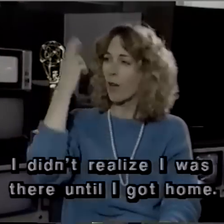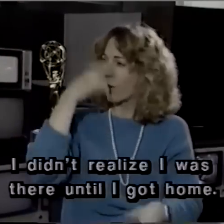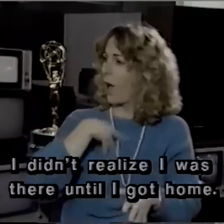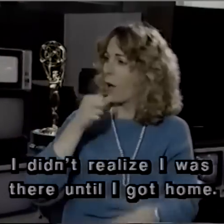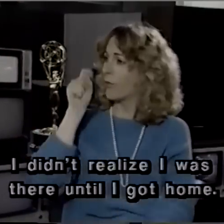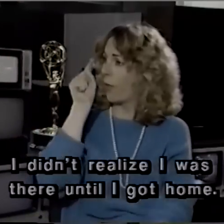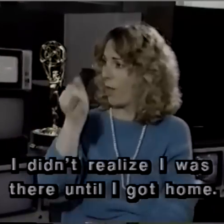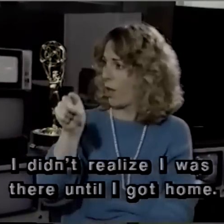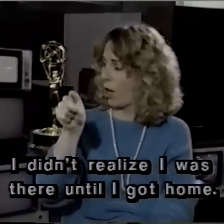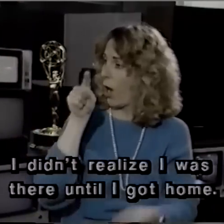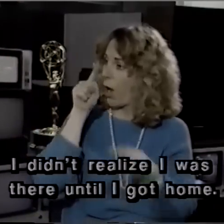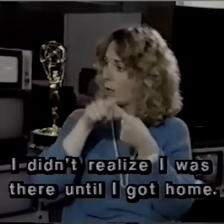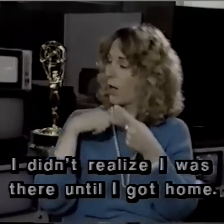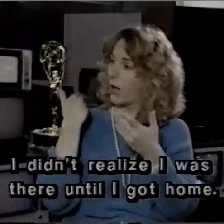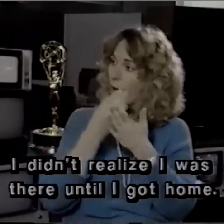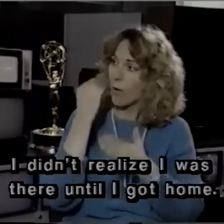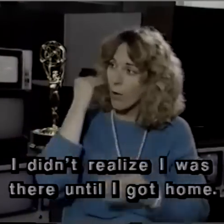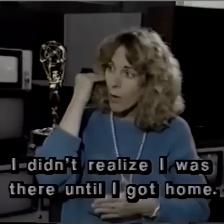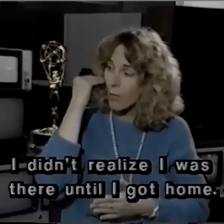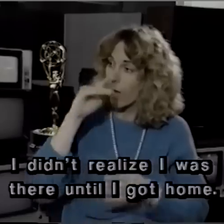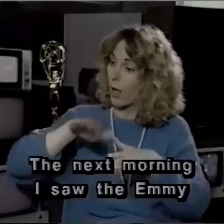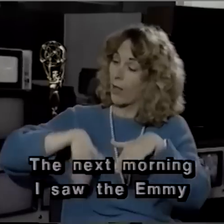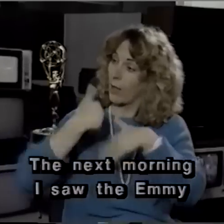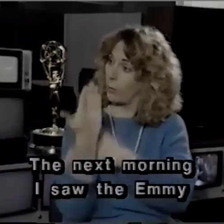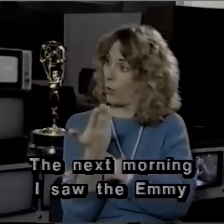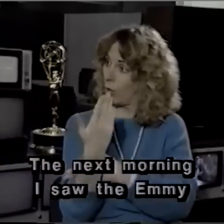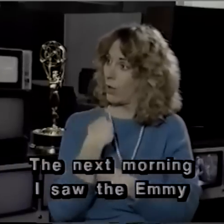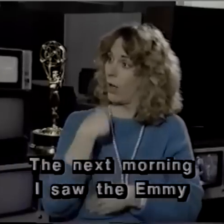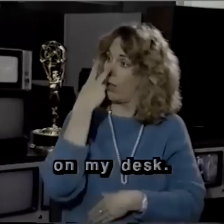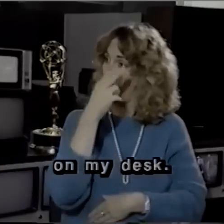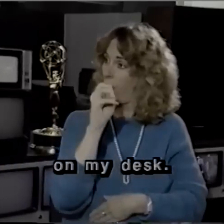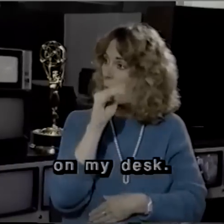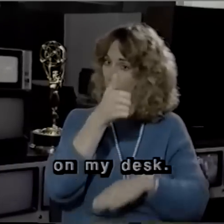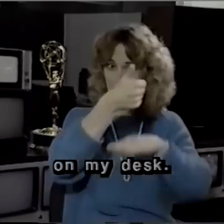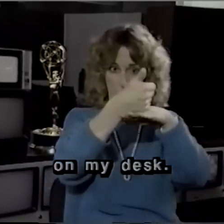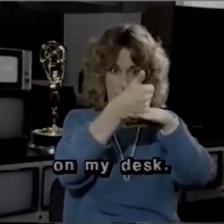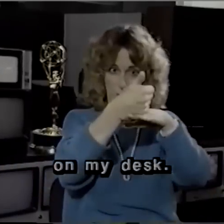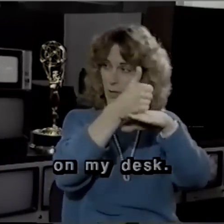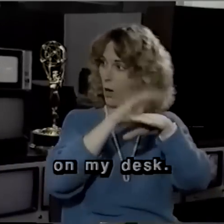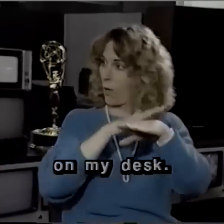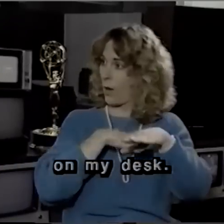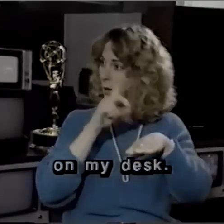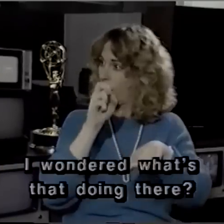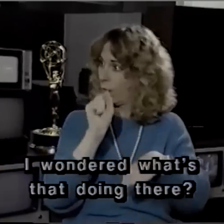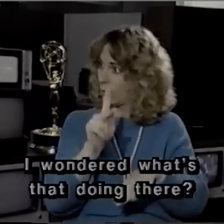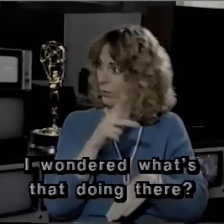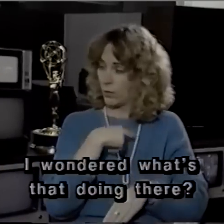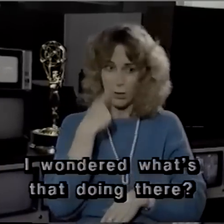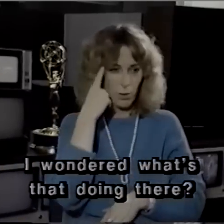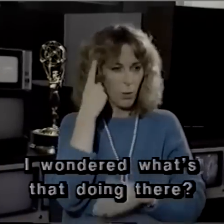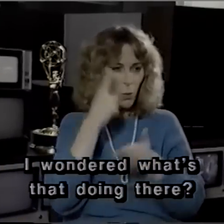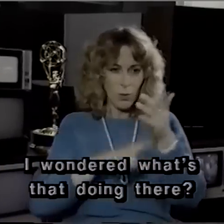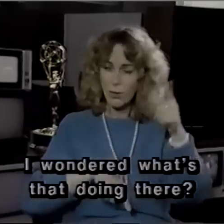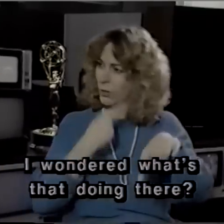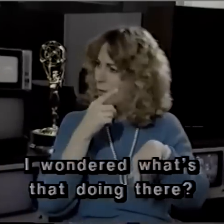realize I was there until I got home. The next morning, I saw the Emmy on my desk. I wondered, what's that doing there?